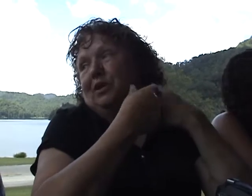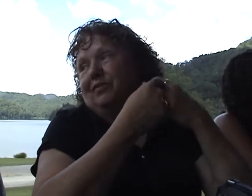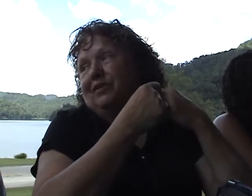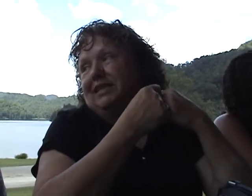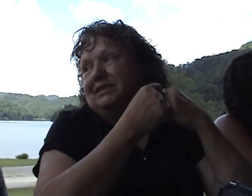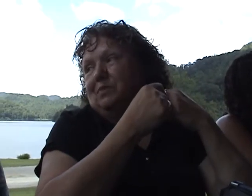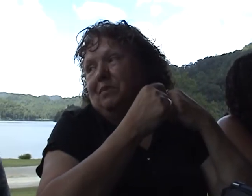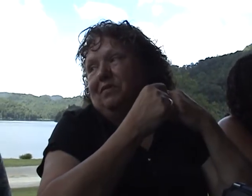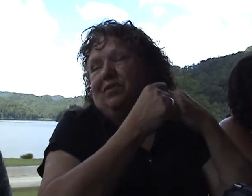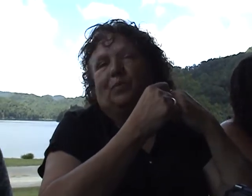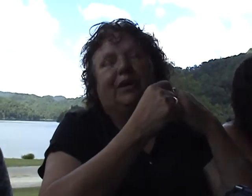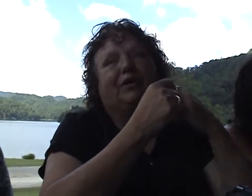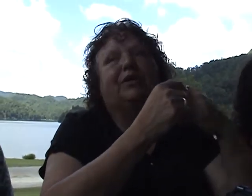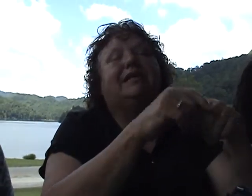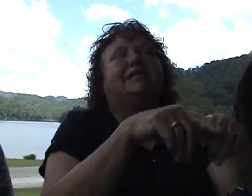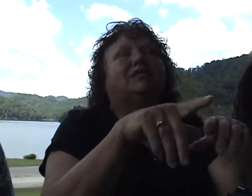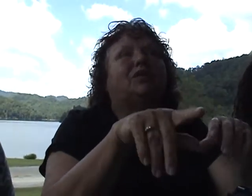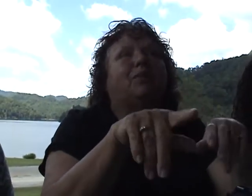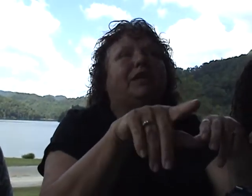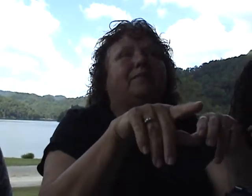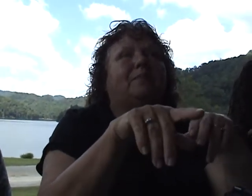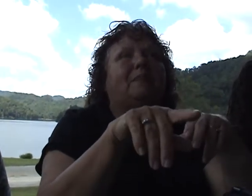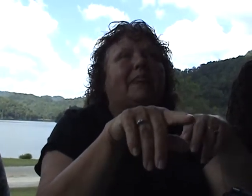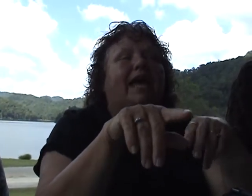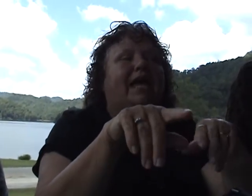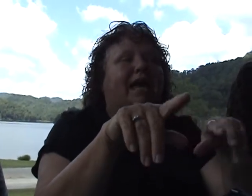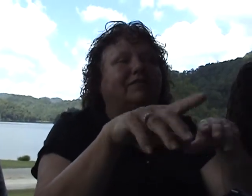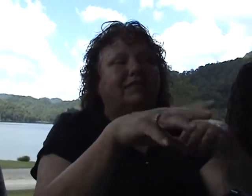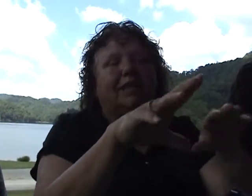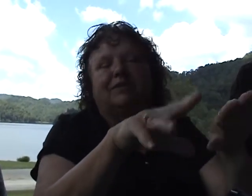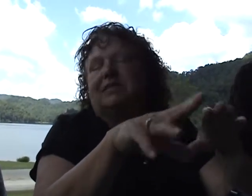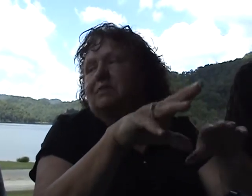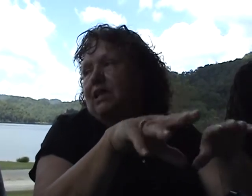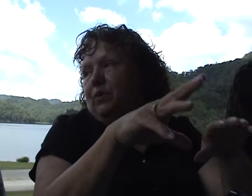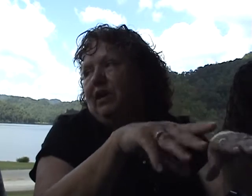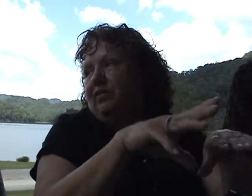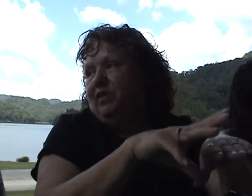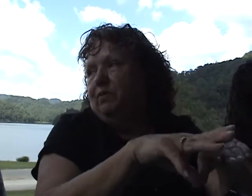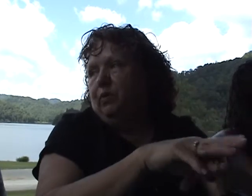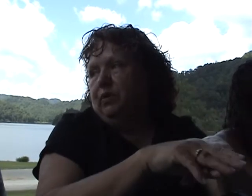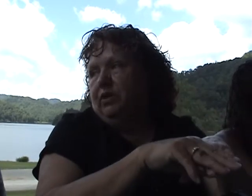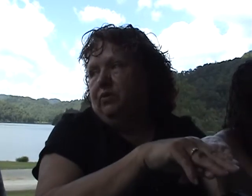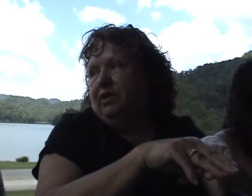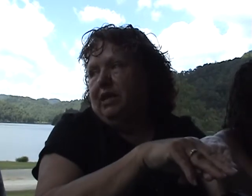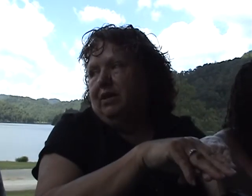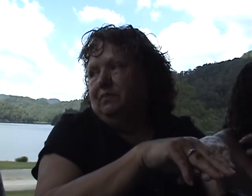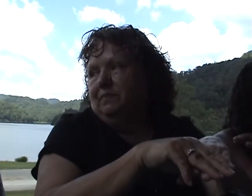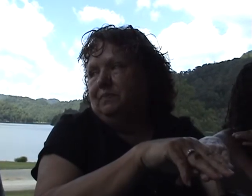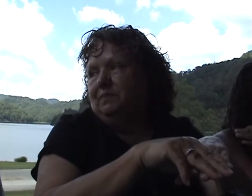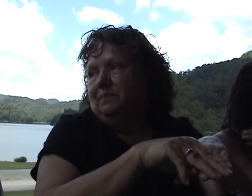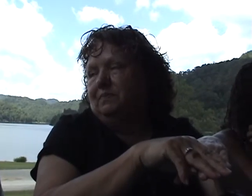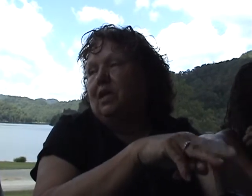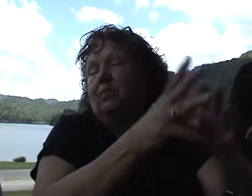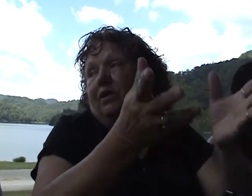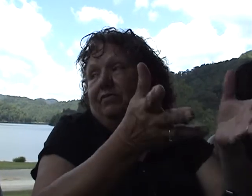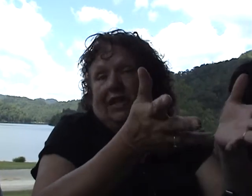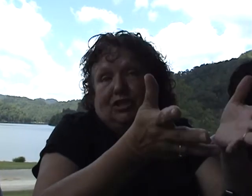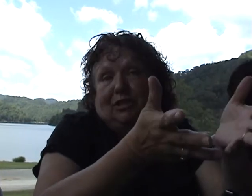butterflies to make me feel better. So we, every time it seems like we have a family reunion now, a butterfly shows